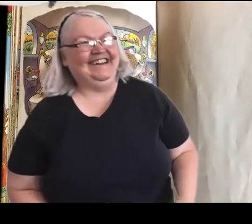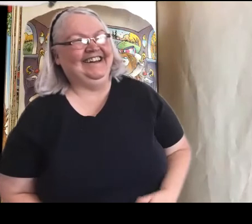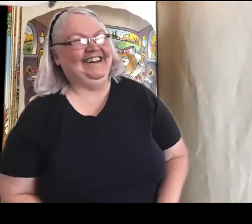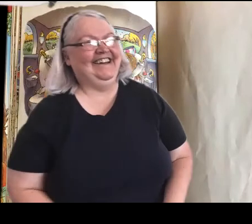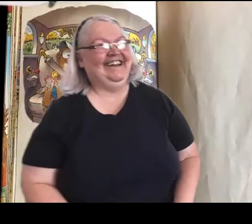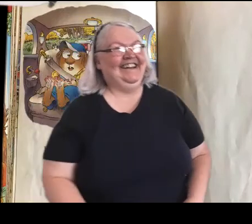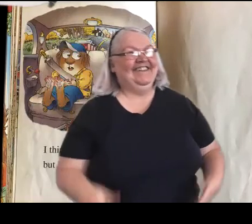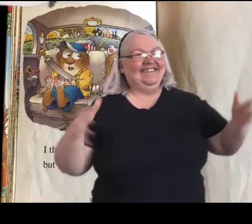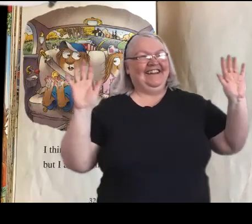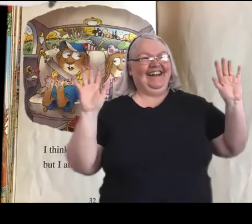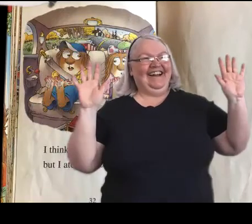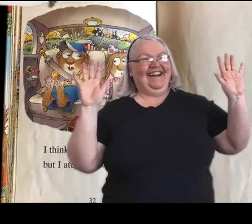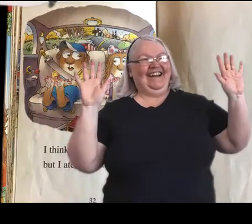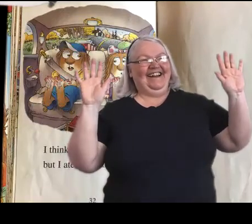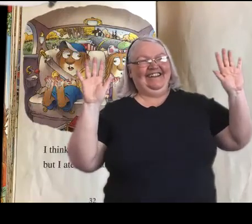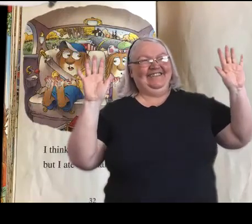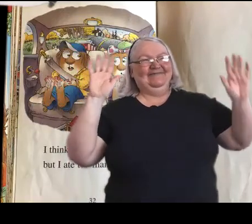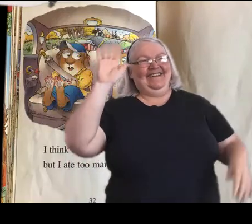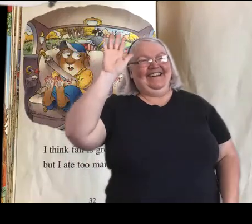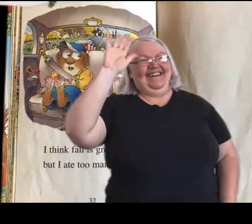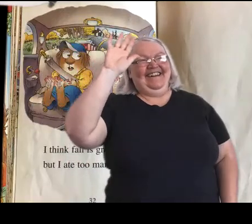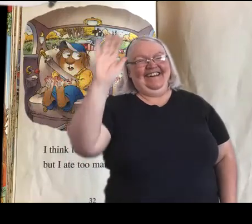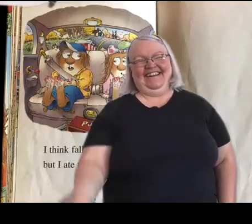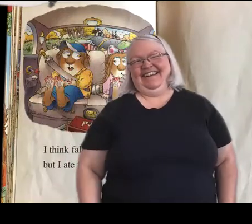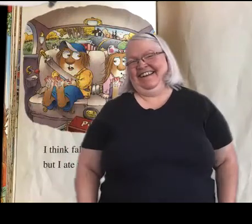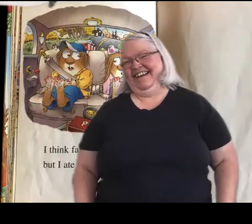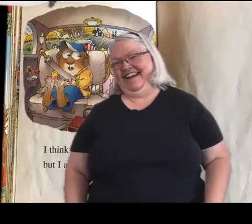And that's the end. Bye-bye.